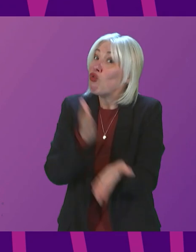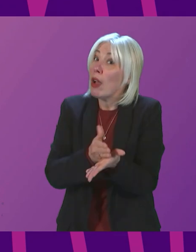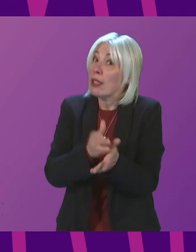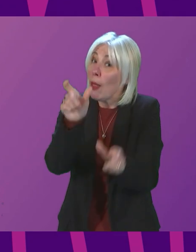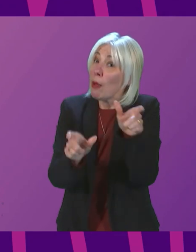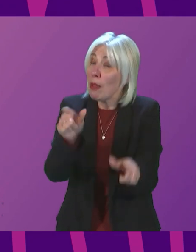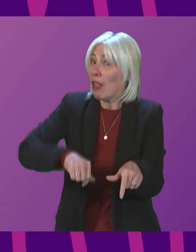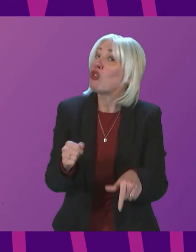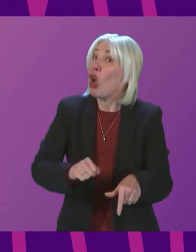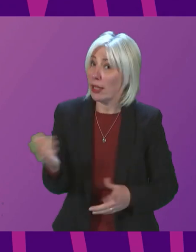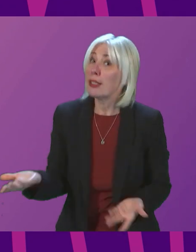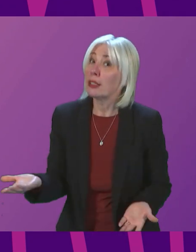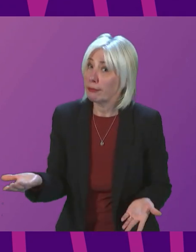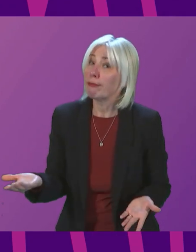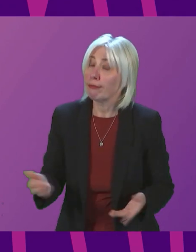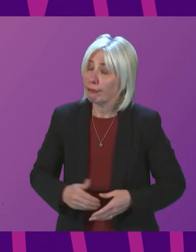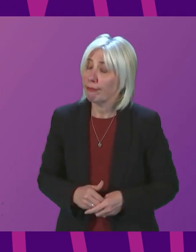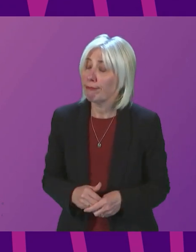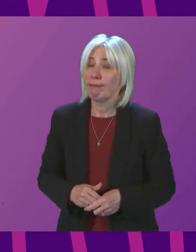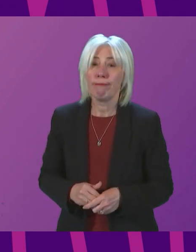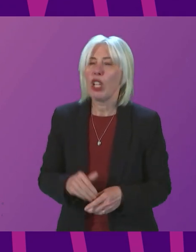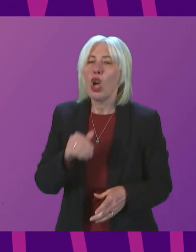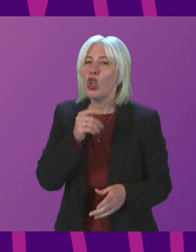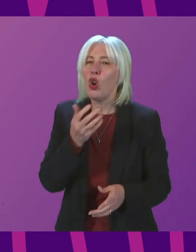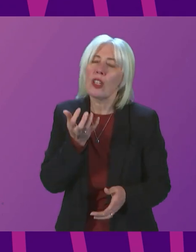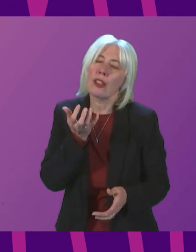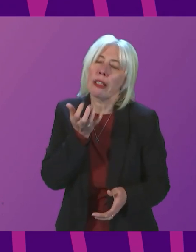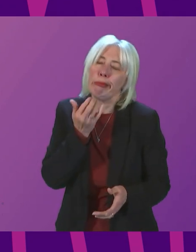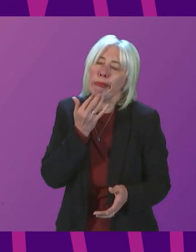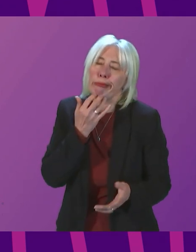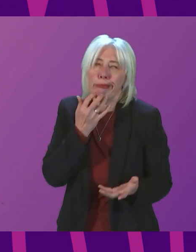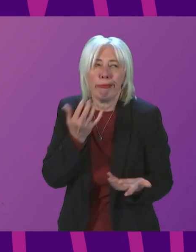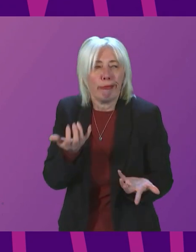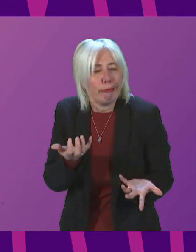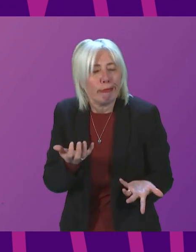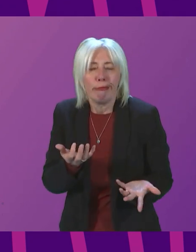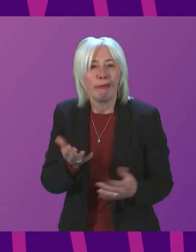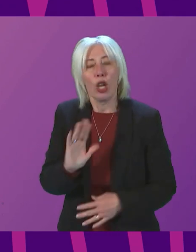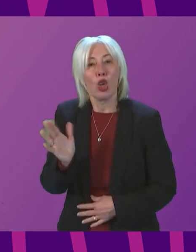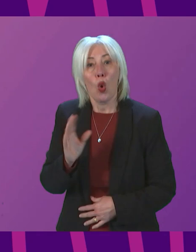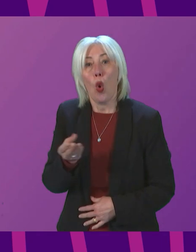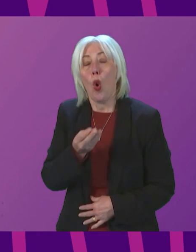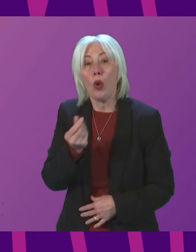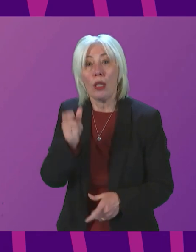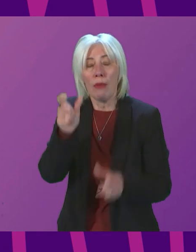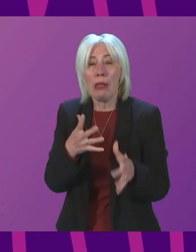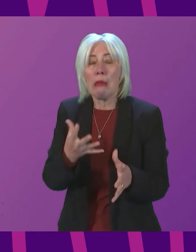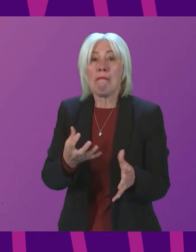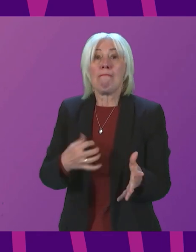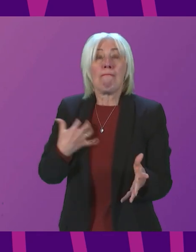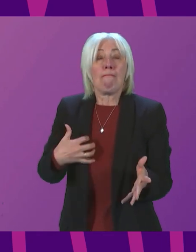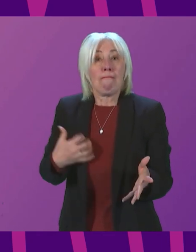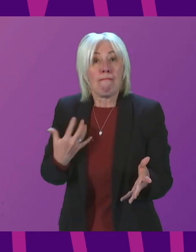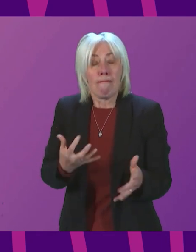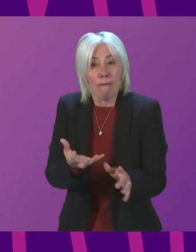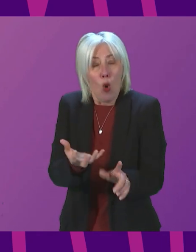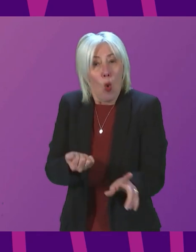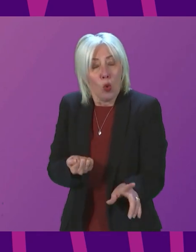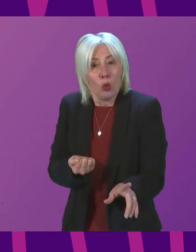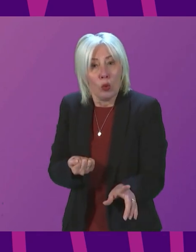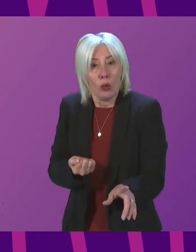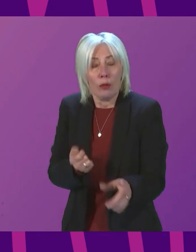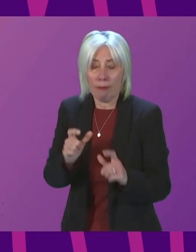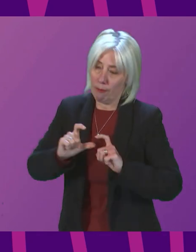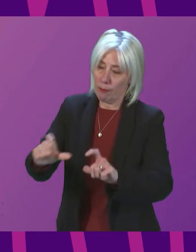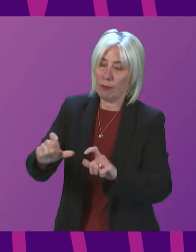Scotland. This just isn't an inconvenience. It is really holding some people back. Retaining face masks